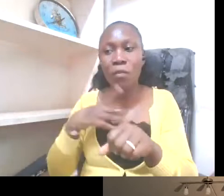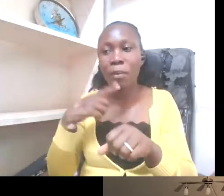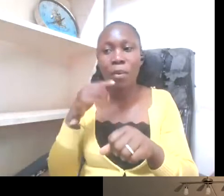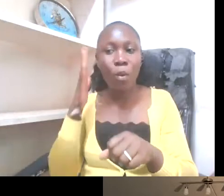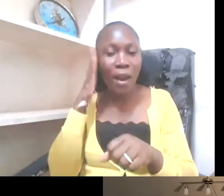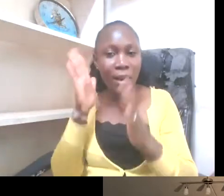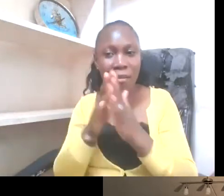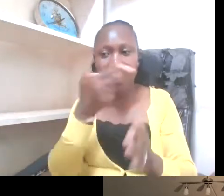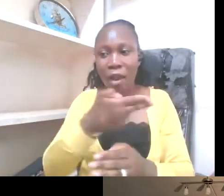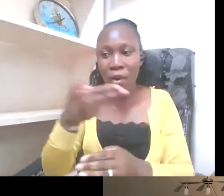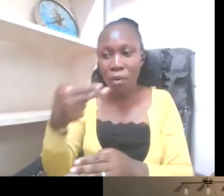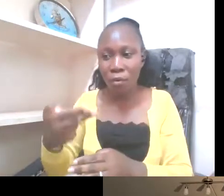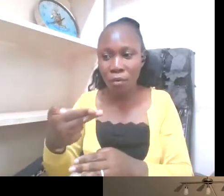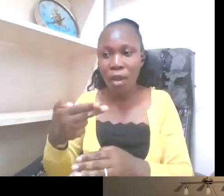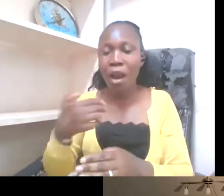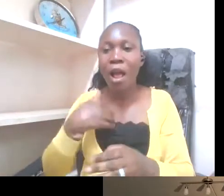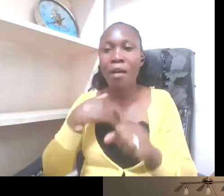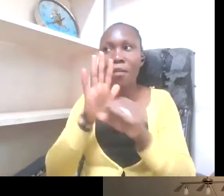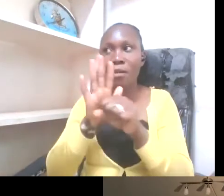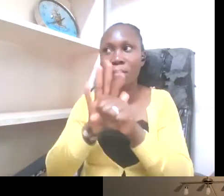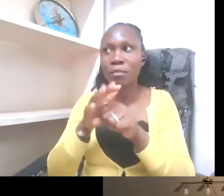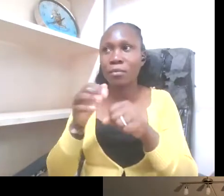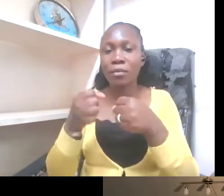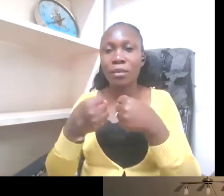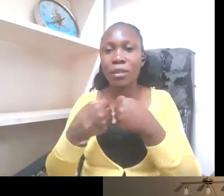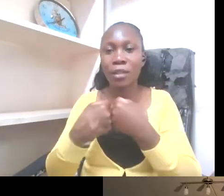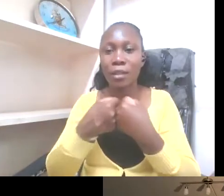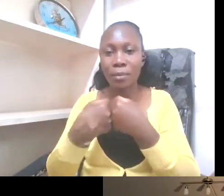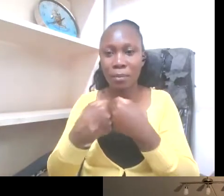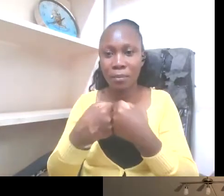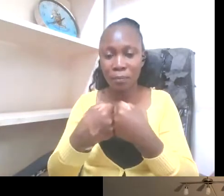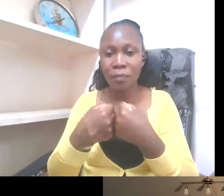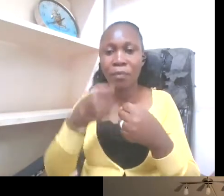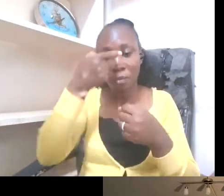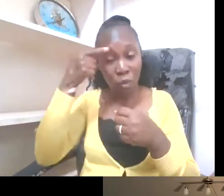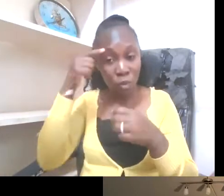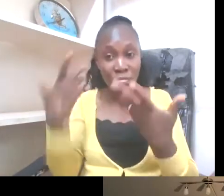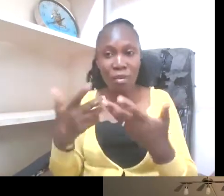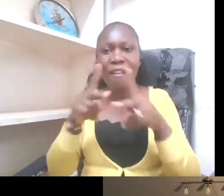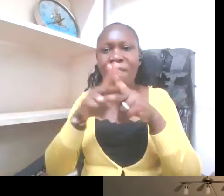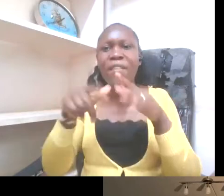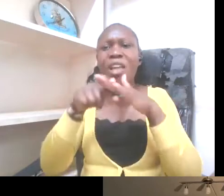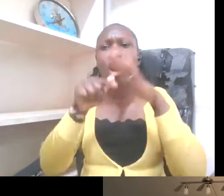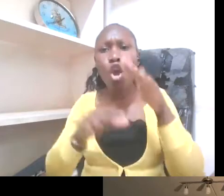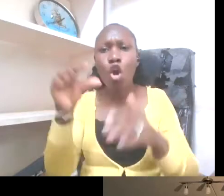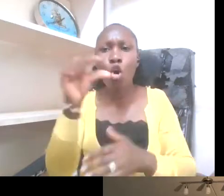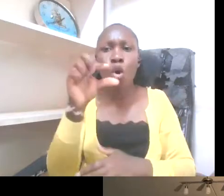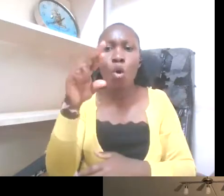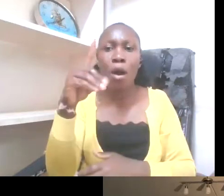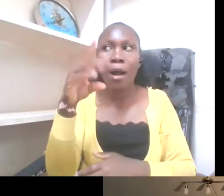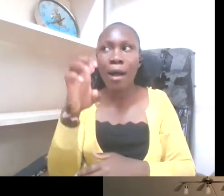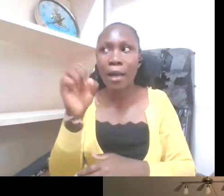challenges going to higher education because of low grades. And this is not because they are less intelligent.